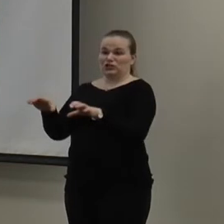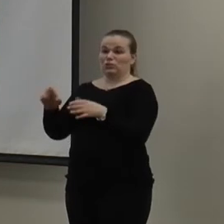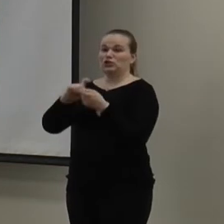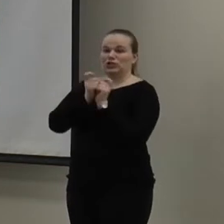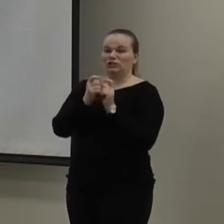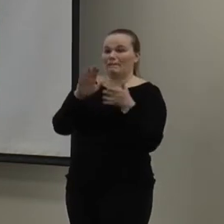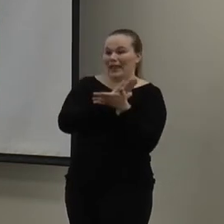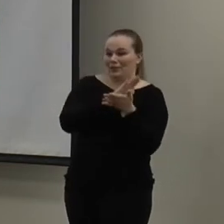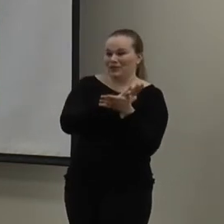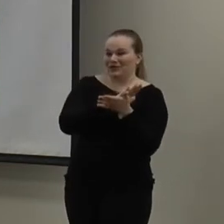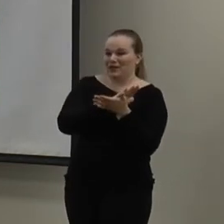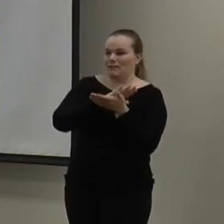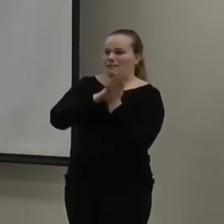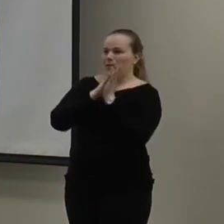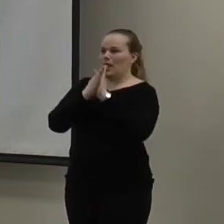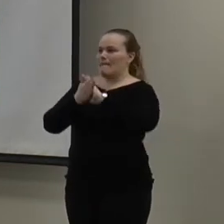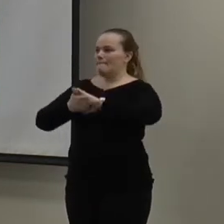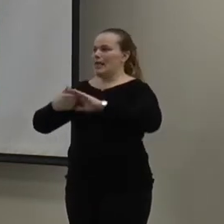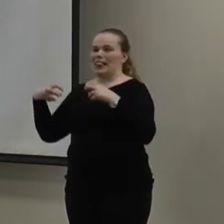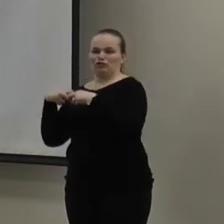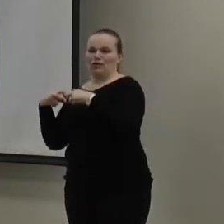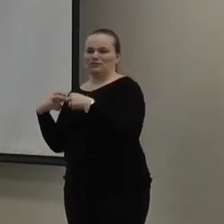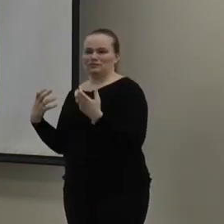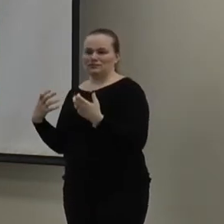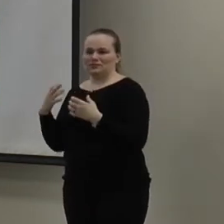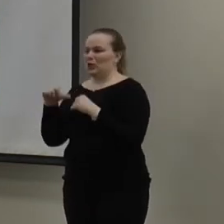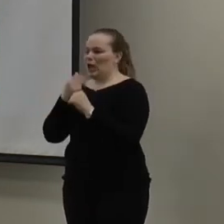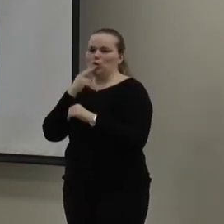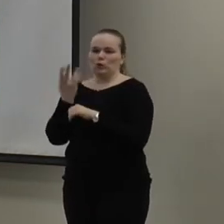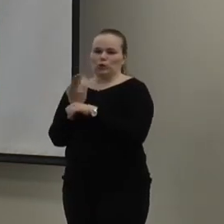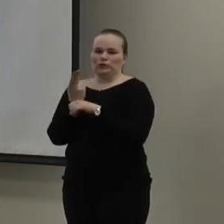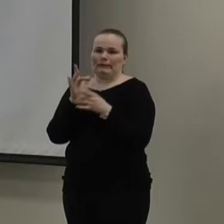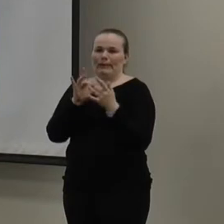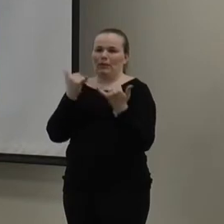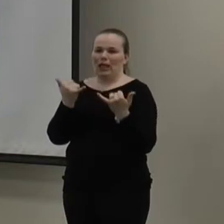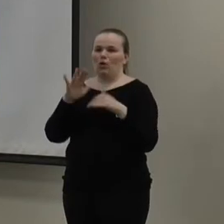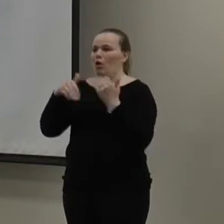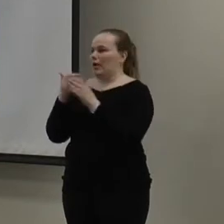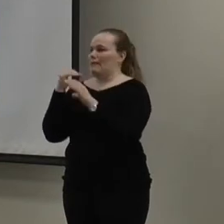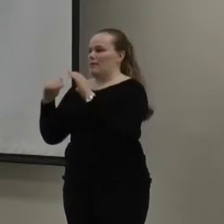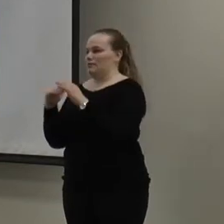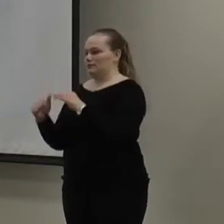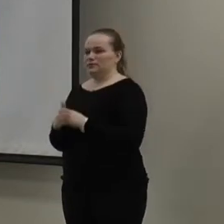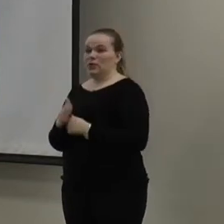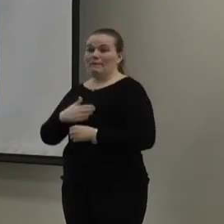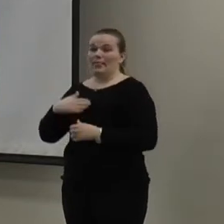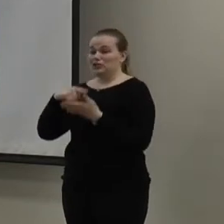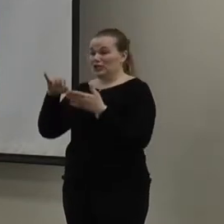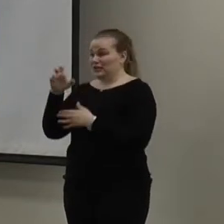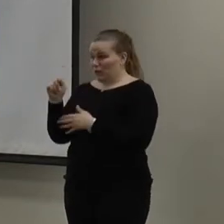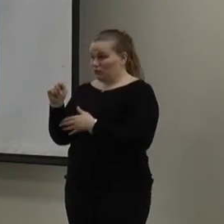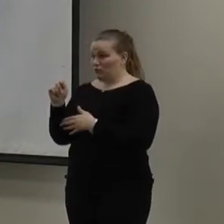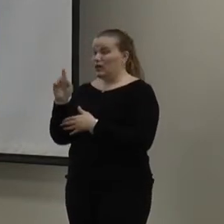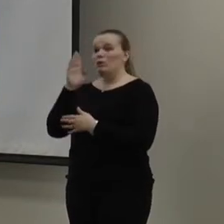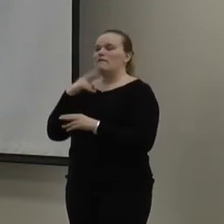electronic so that way we are fully in the 21st century and not using paper. So, definitely, please come check us out. Check out One Spark. It's going to be a